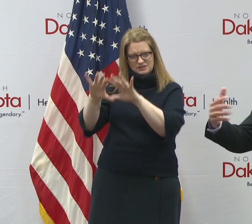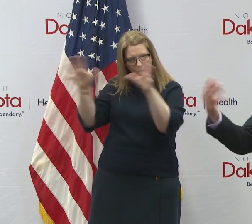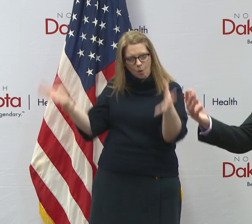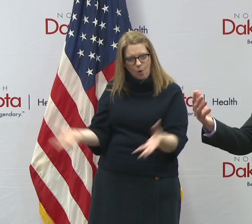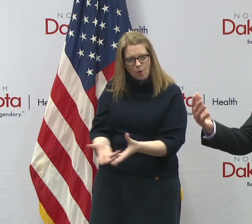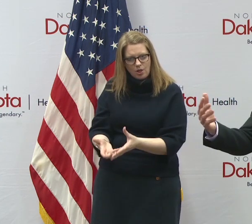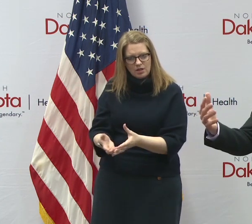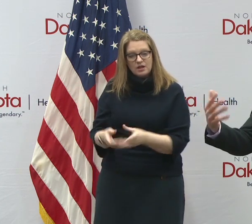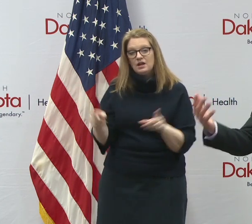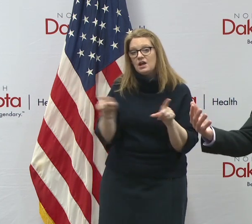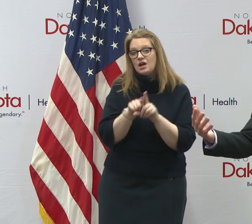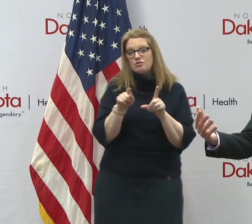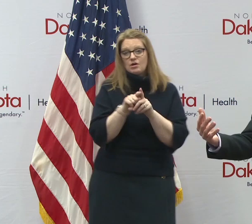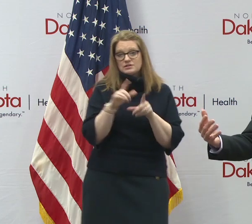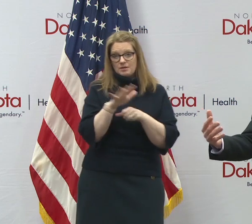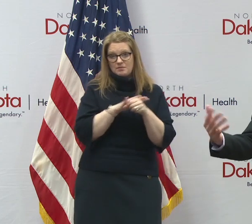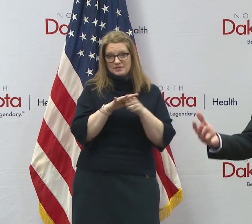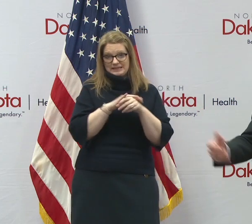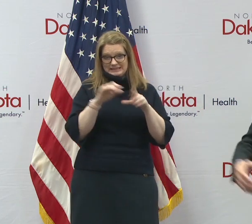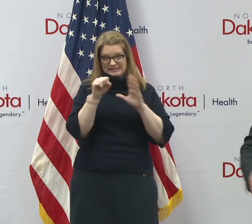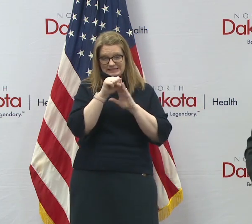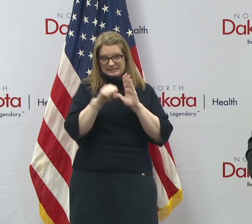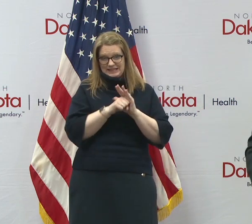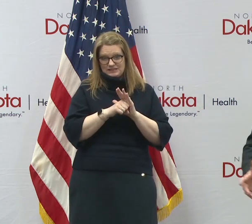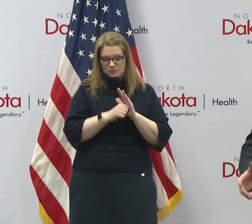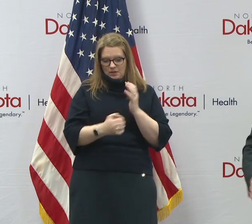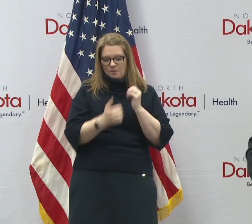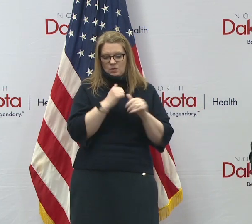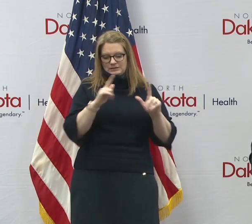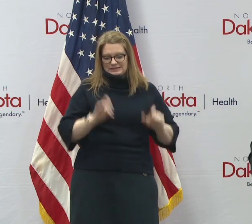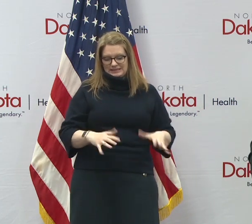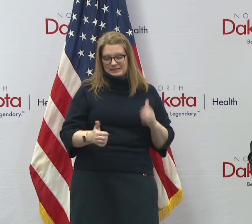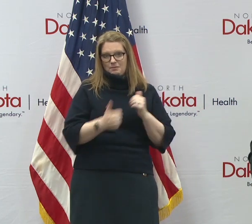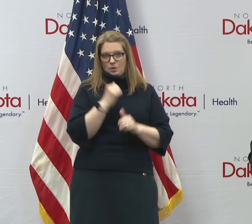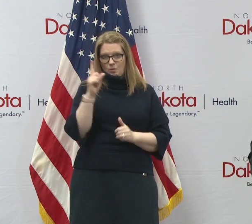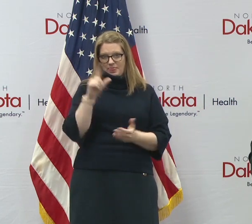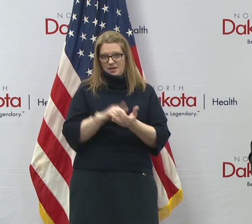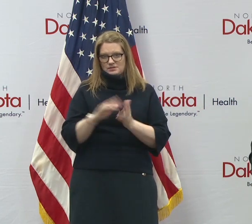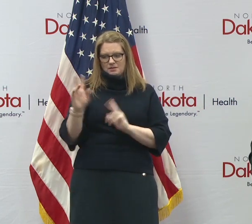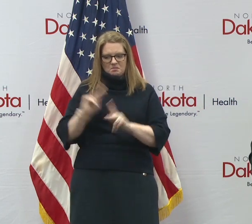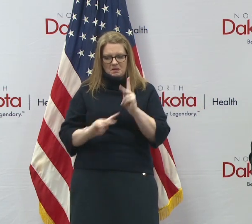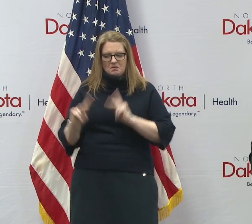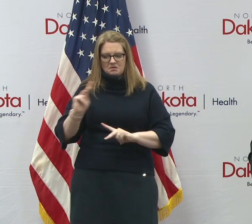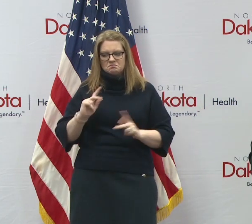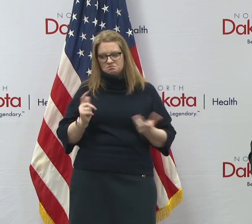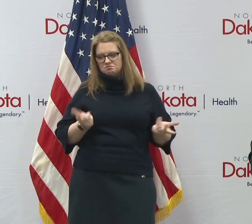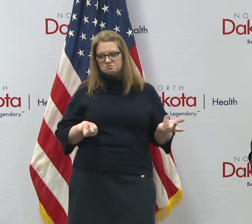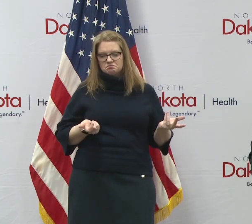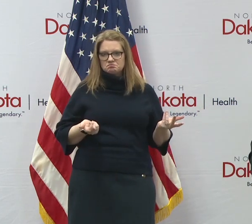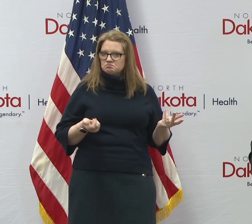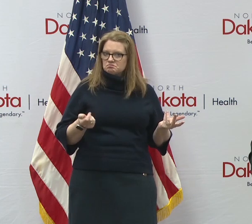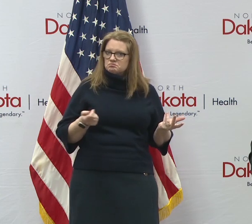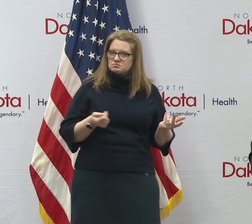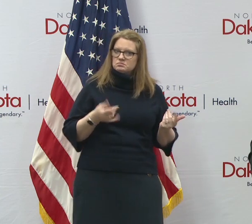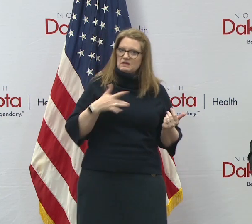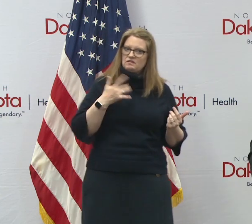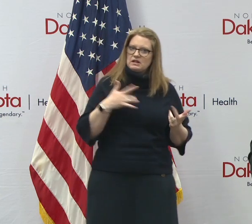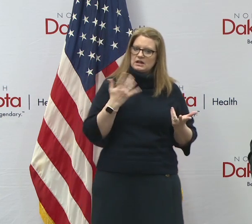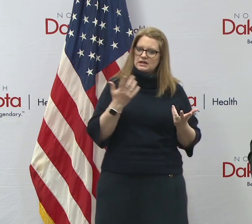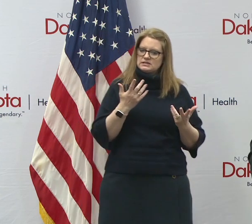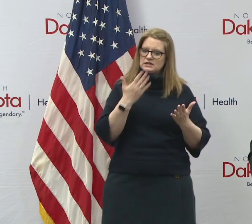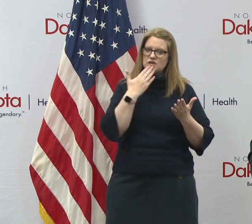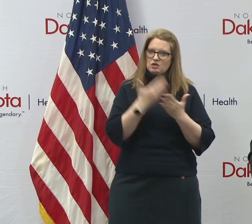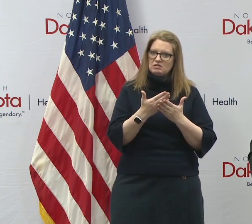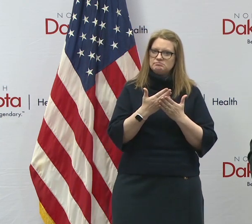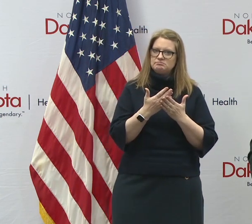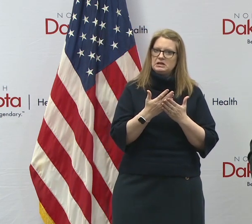also among the states that are doing the most testing per capita, uh, then those would be indicators that say what we're doing is appropriate. It's pragmatic, uh,